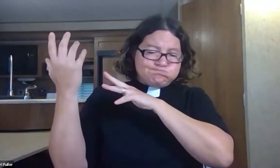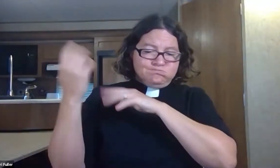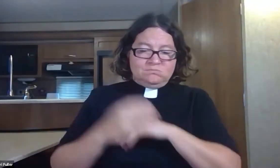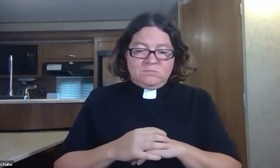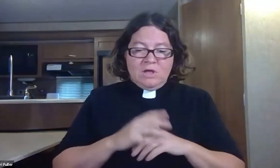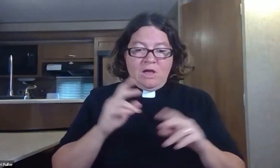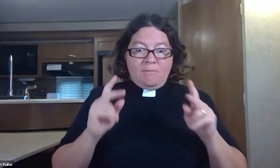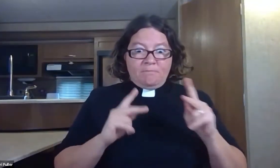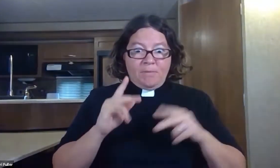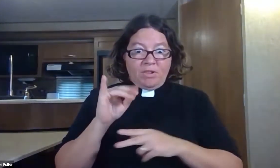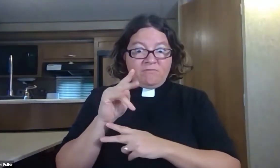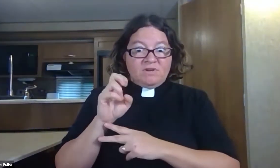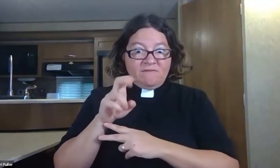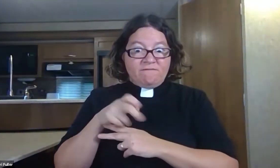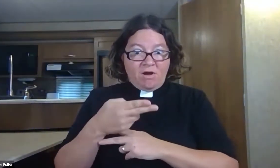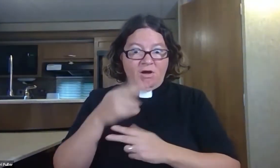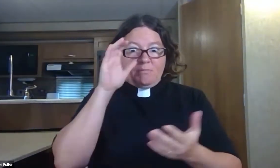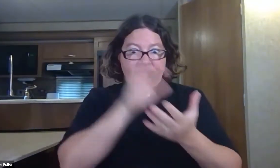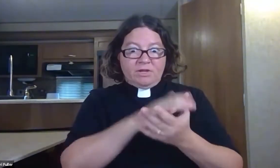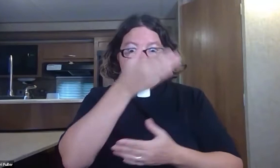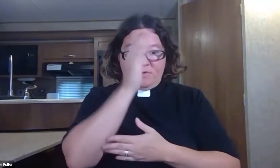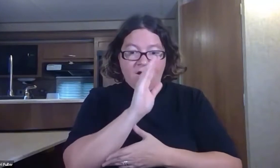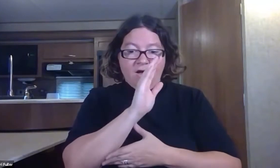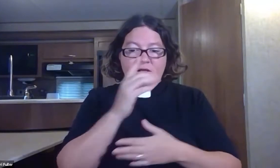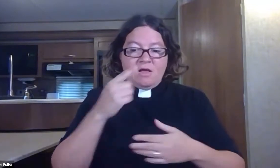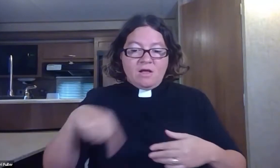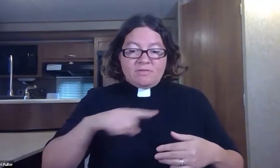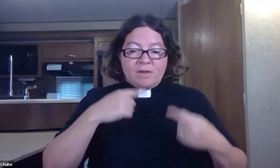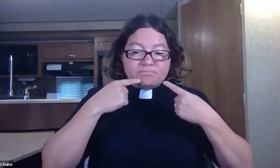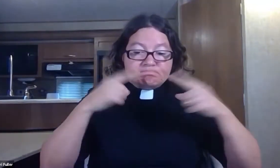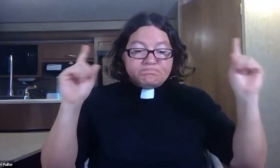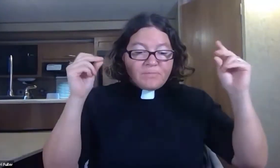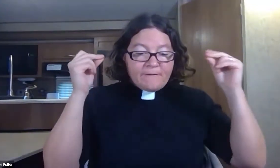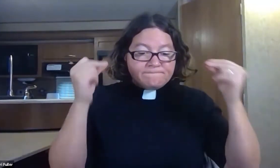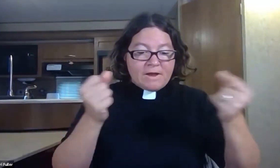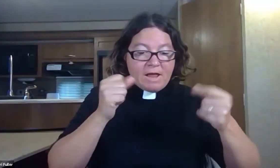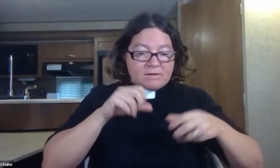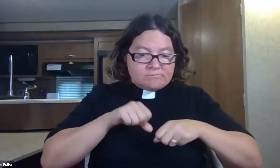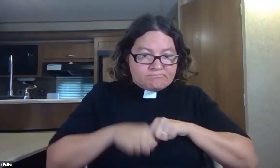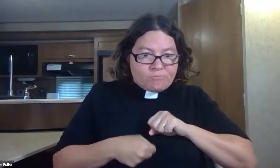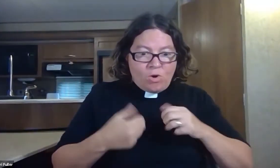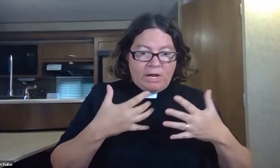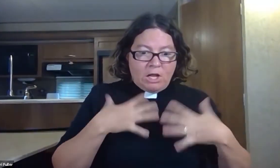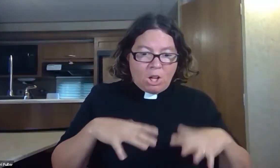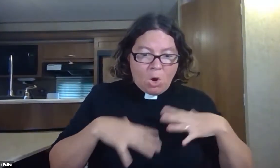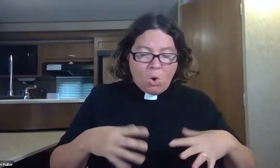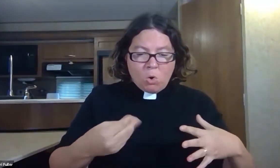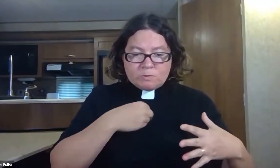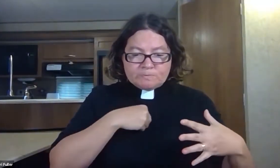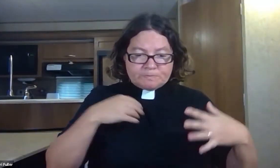overthrown. And the people of Nineveh believed God. They proclaimed a fast, and put on